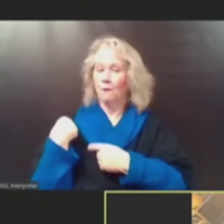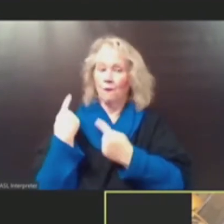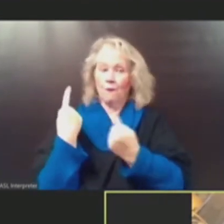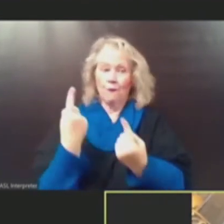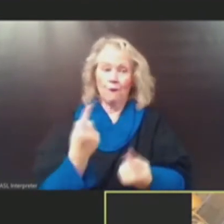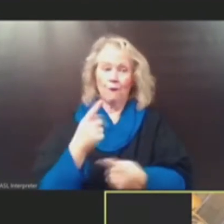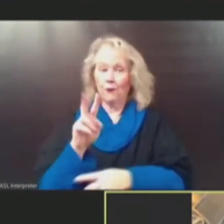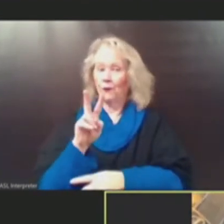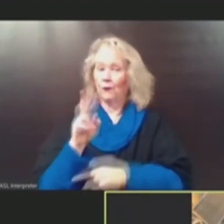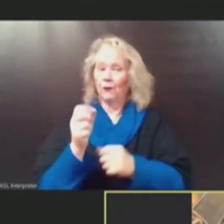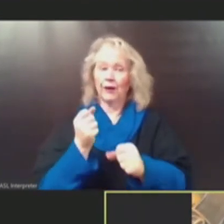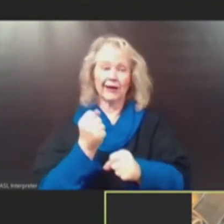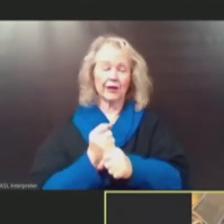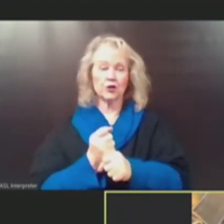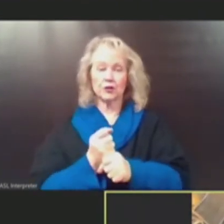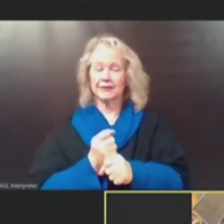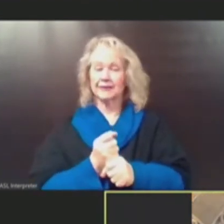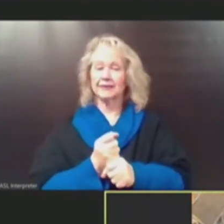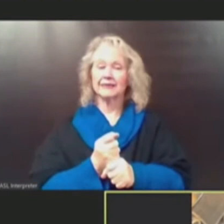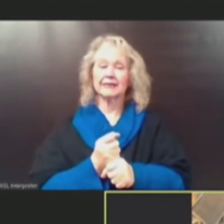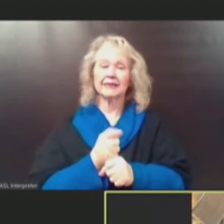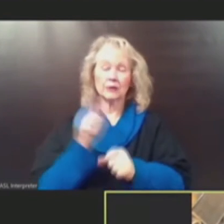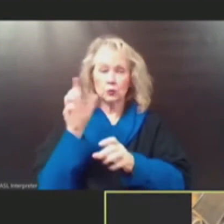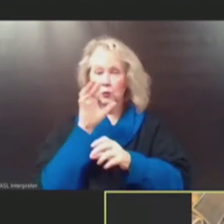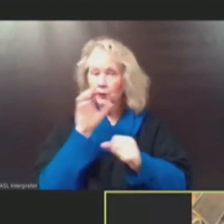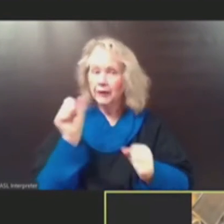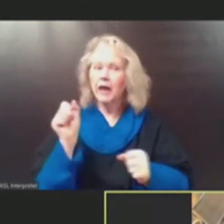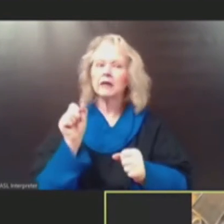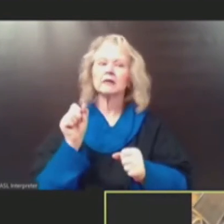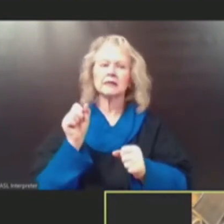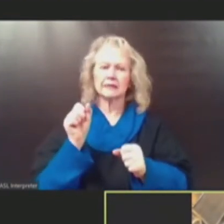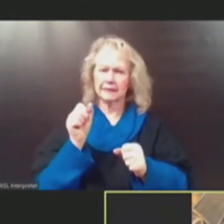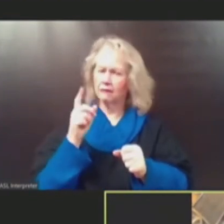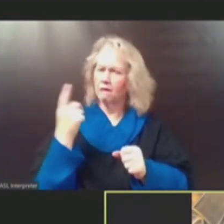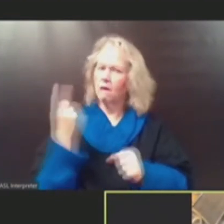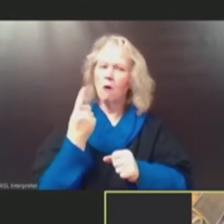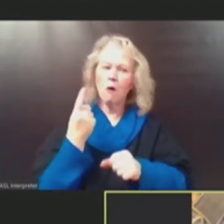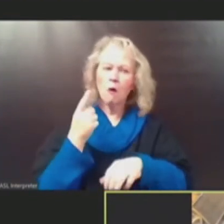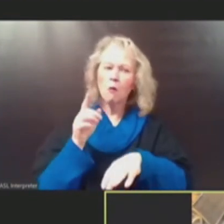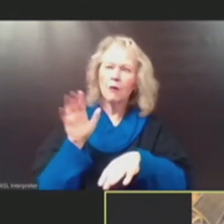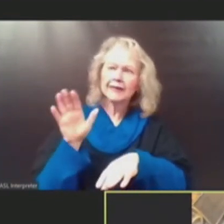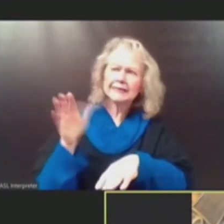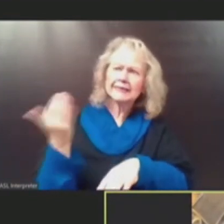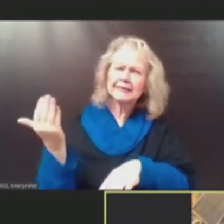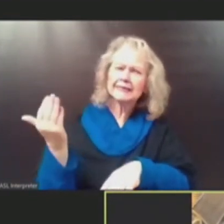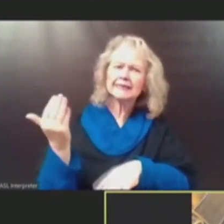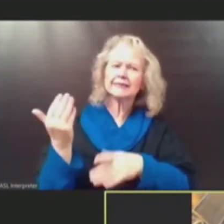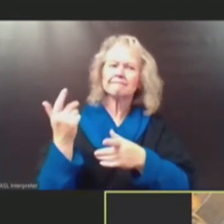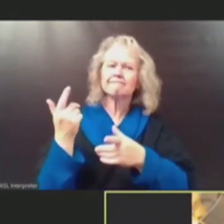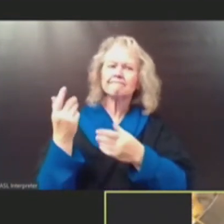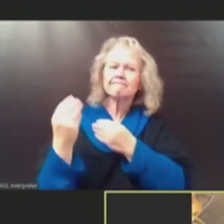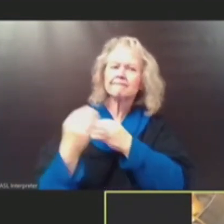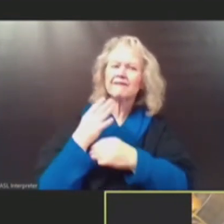last two years, superintendents have sought the council of their public health director.